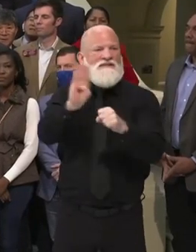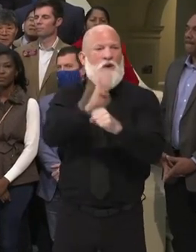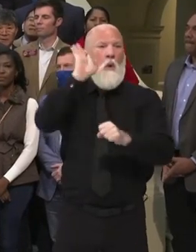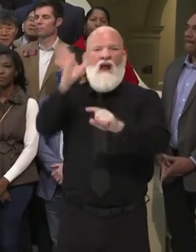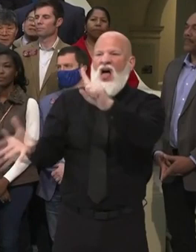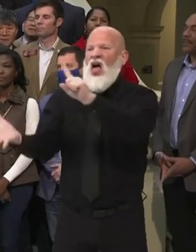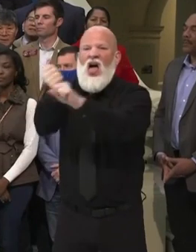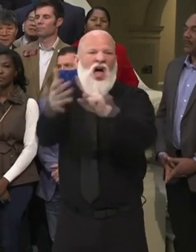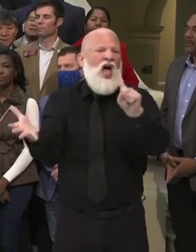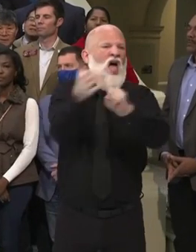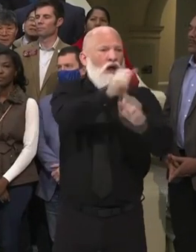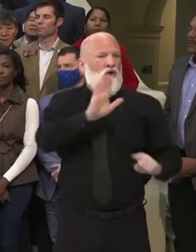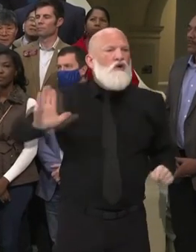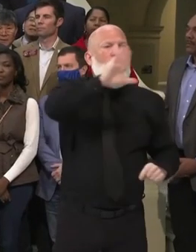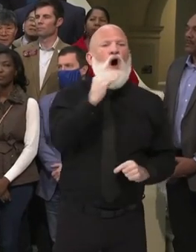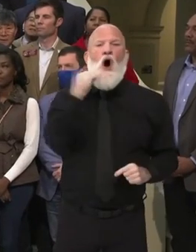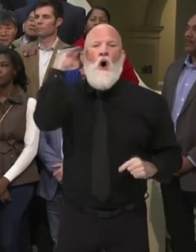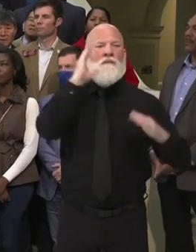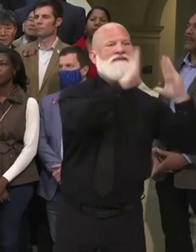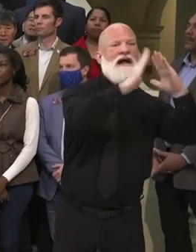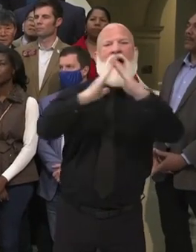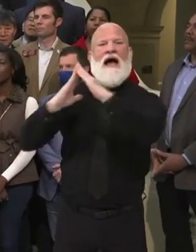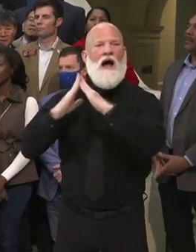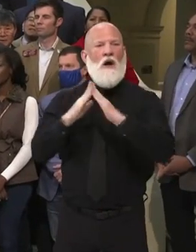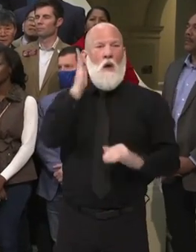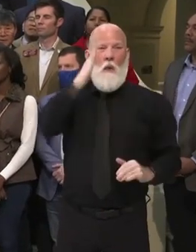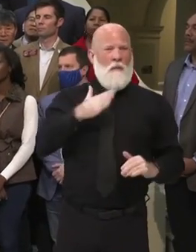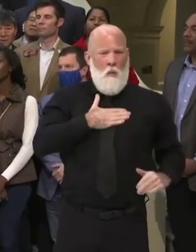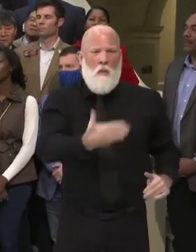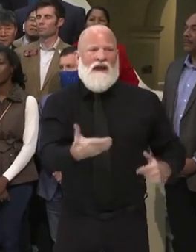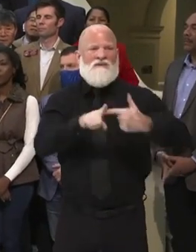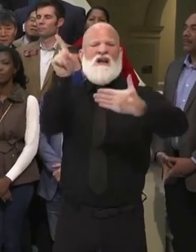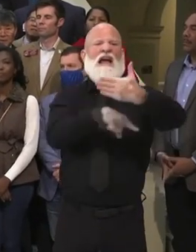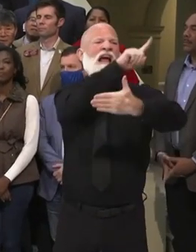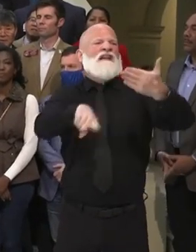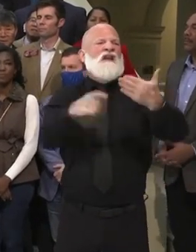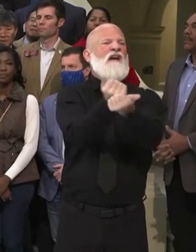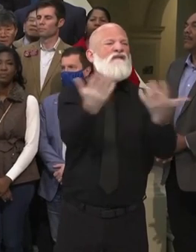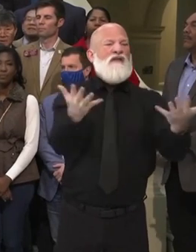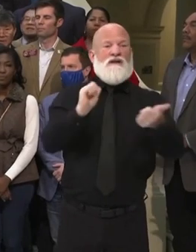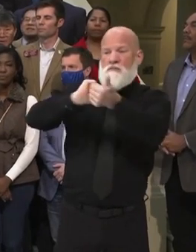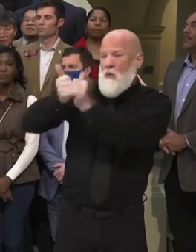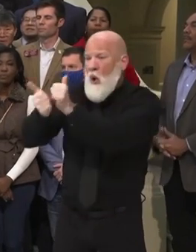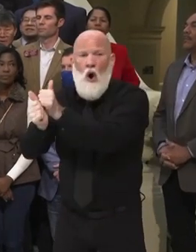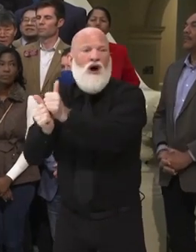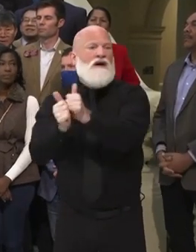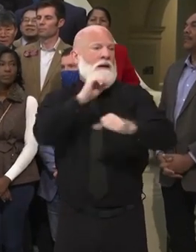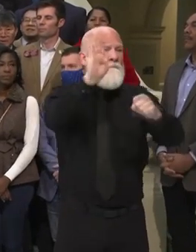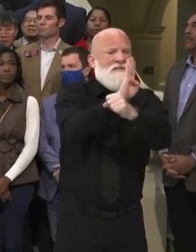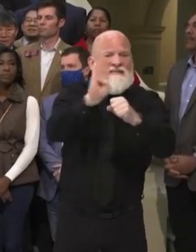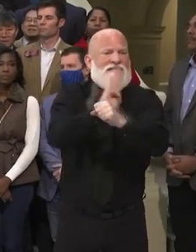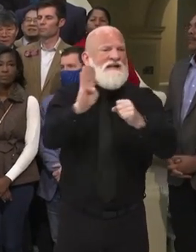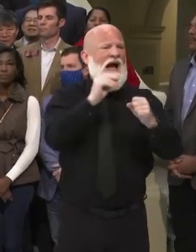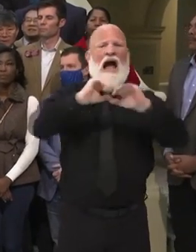they're coming to cancel everything from sports to how you make a living. And they will stop at nothing to